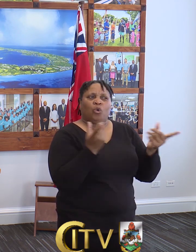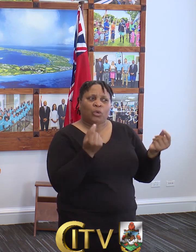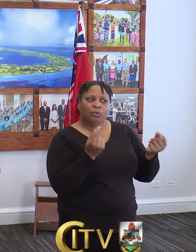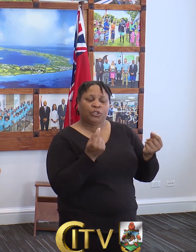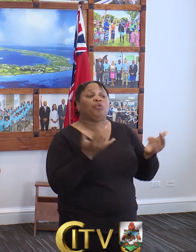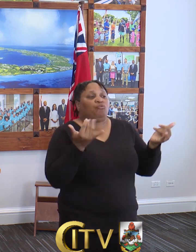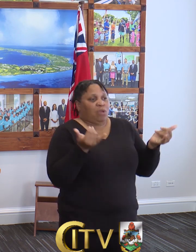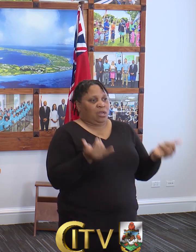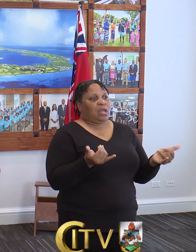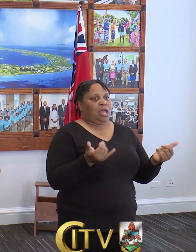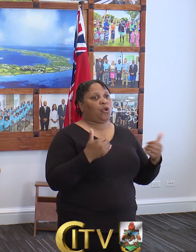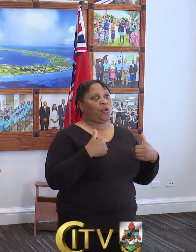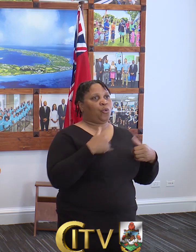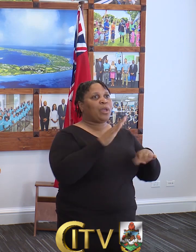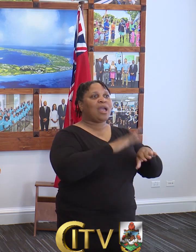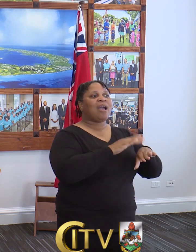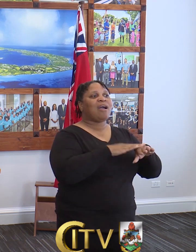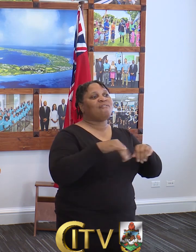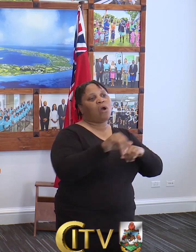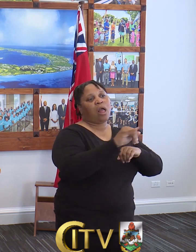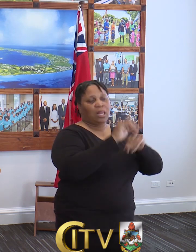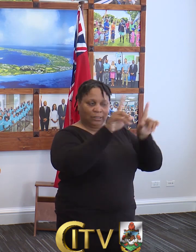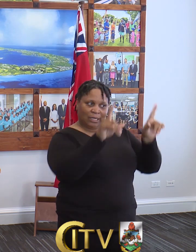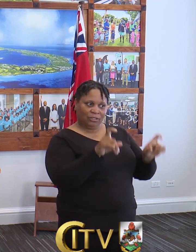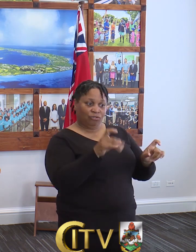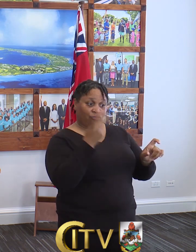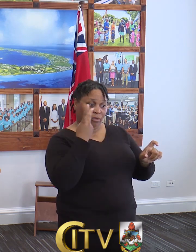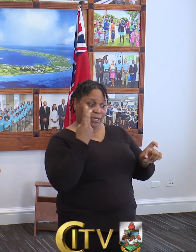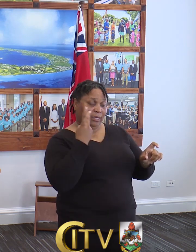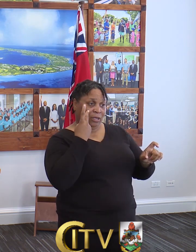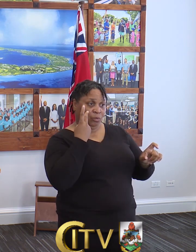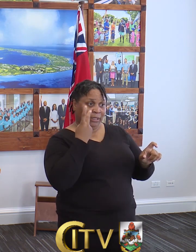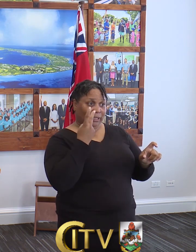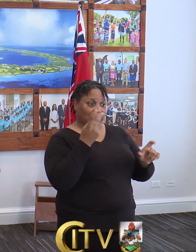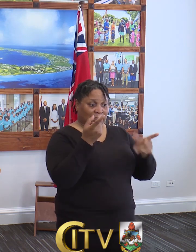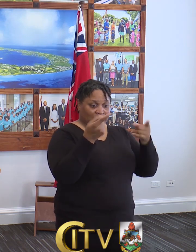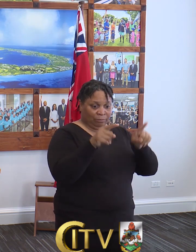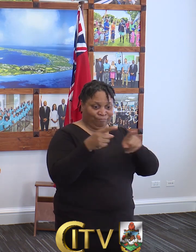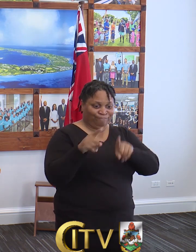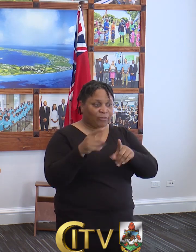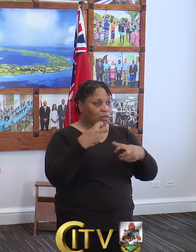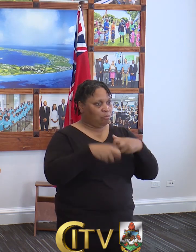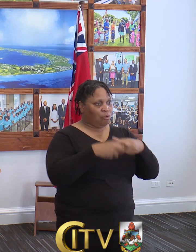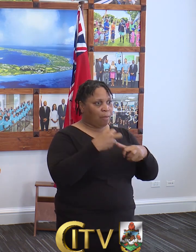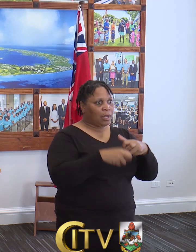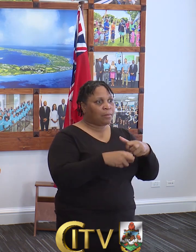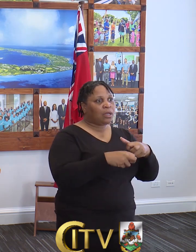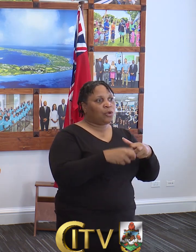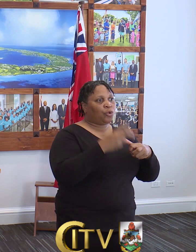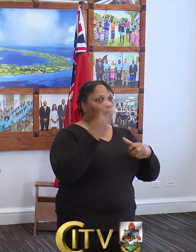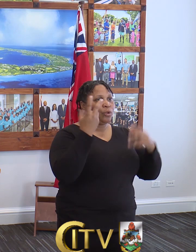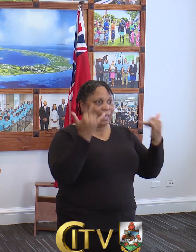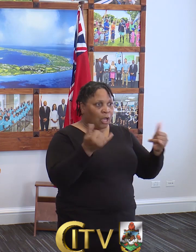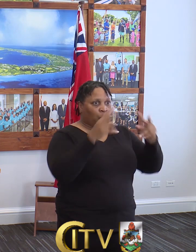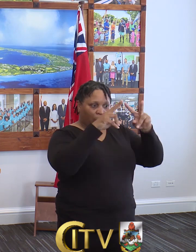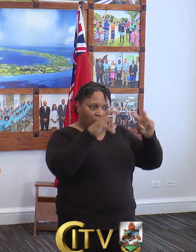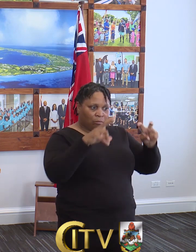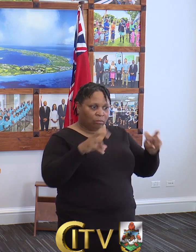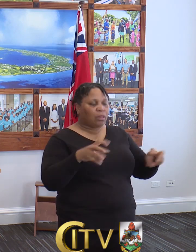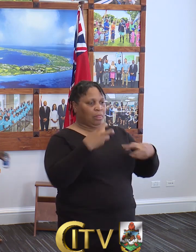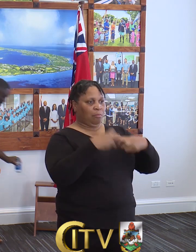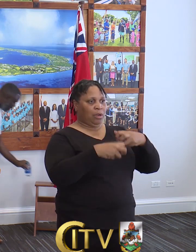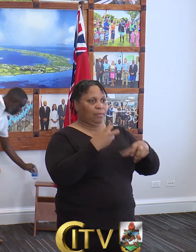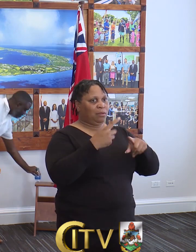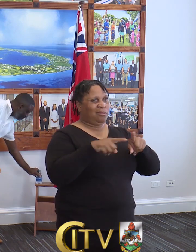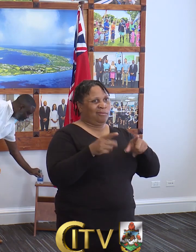now, we have on-island testing. Right now, we can see the scale of the problem. Right now, we can diagnose the scale of the problem. But